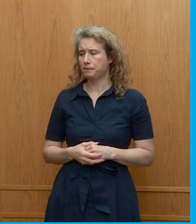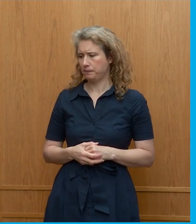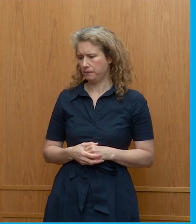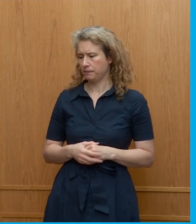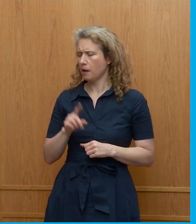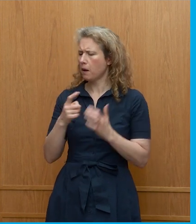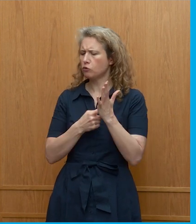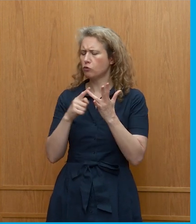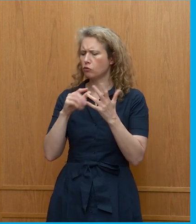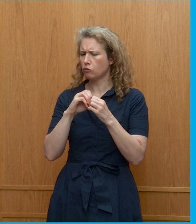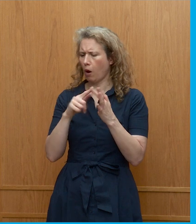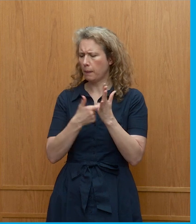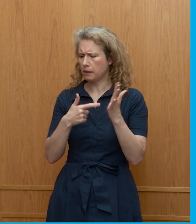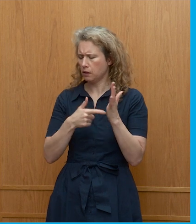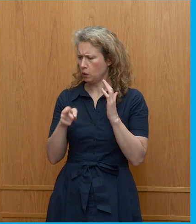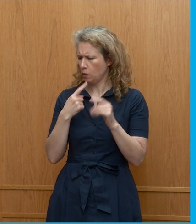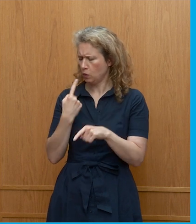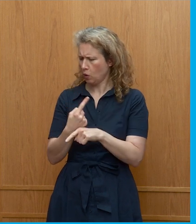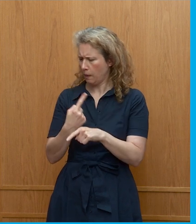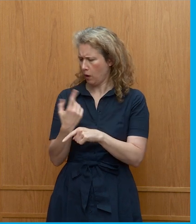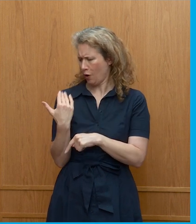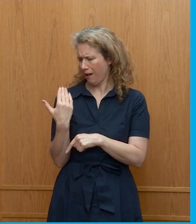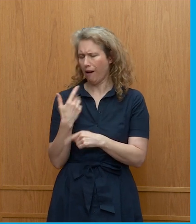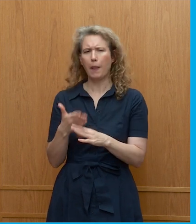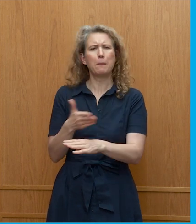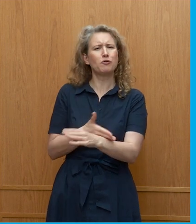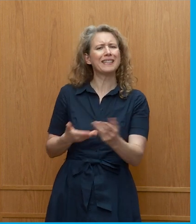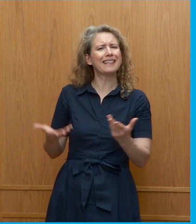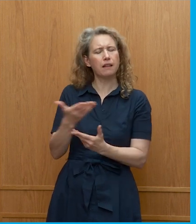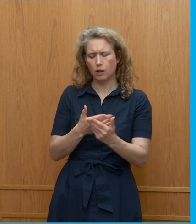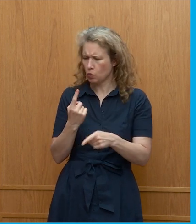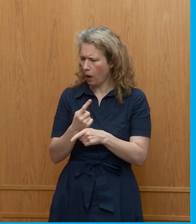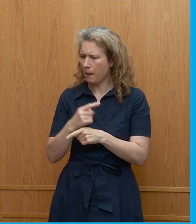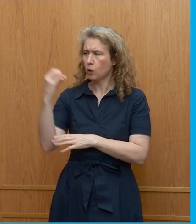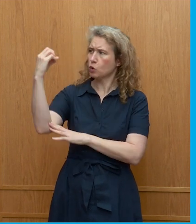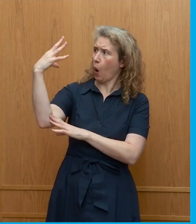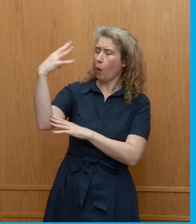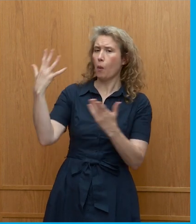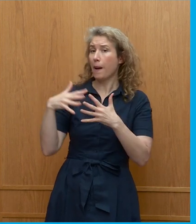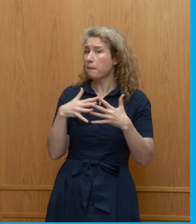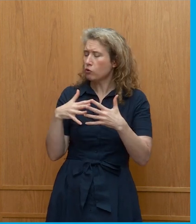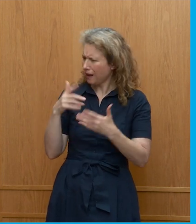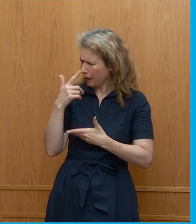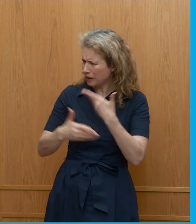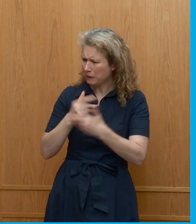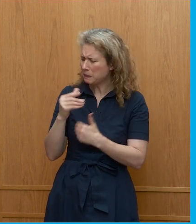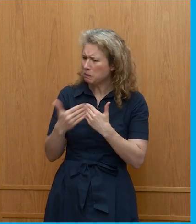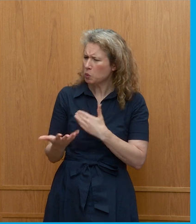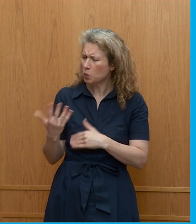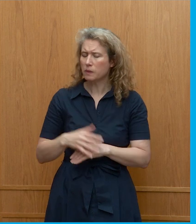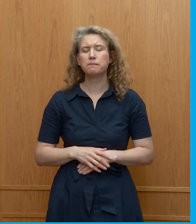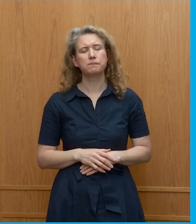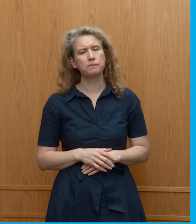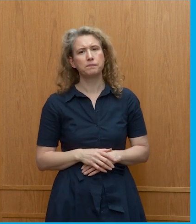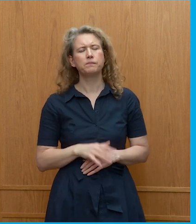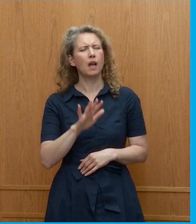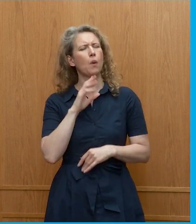Robert, were talking when we were having our pre-discussion about solar in the US. And do you want to maybe touch on that? Well,